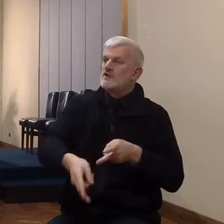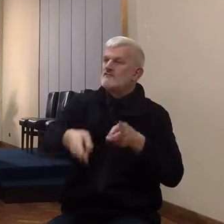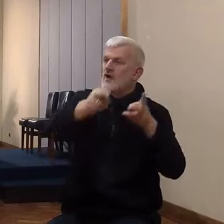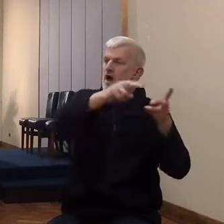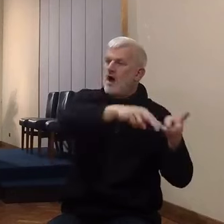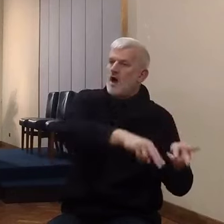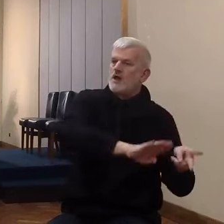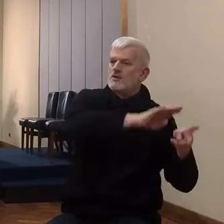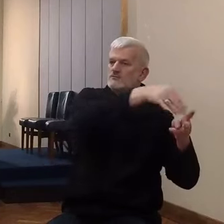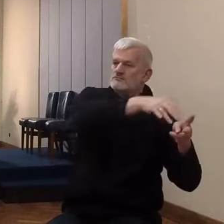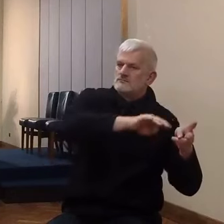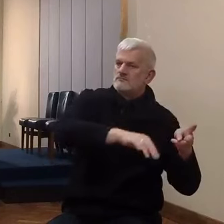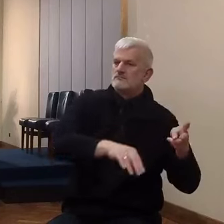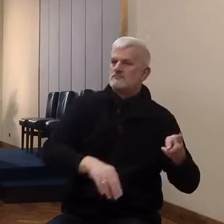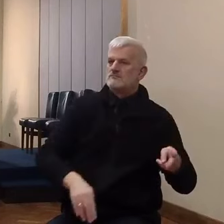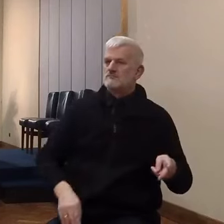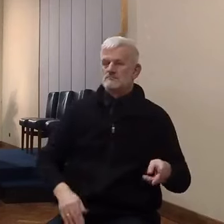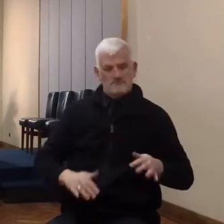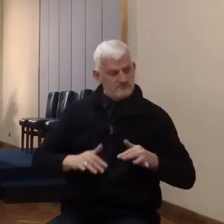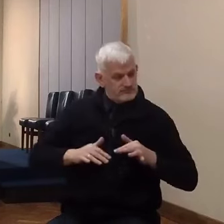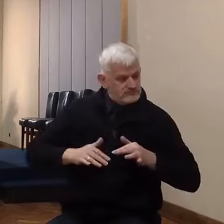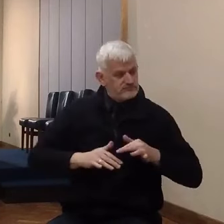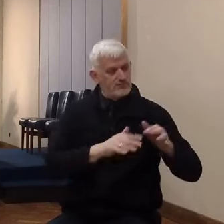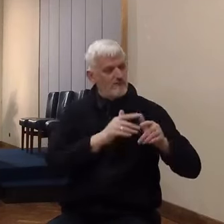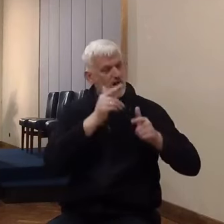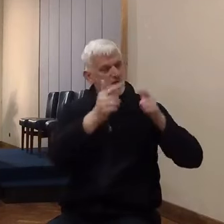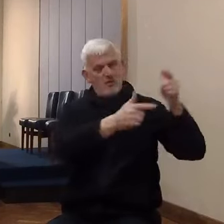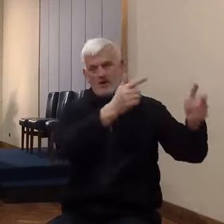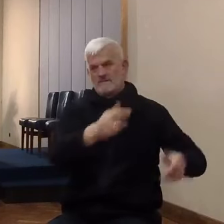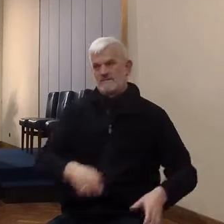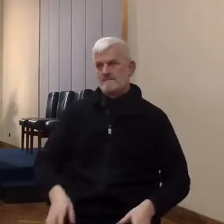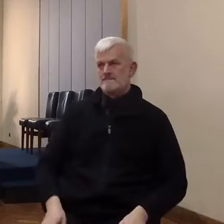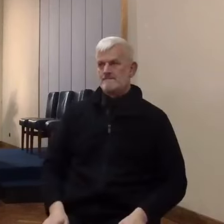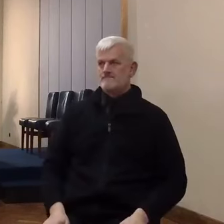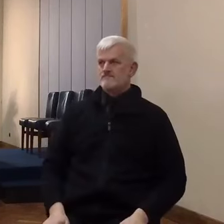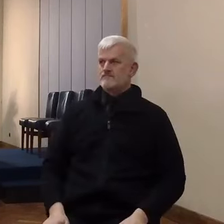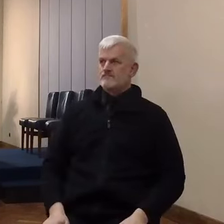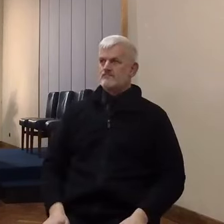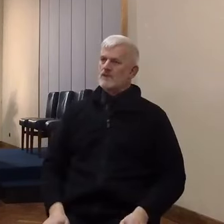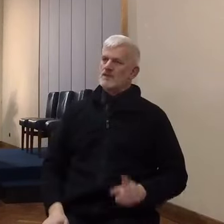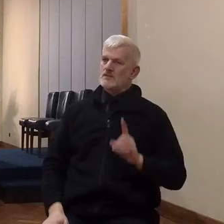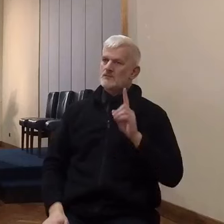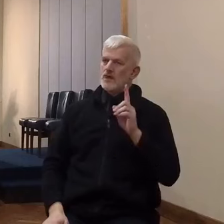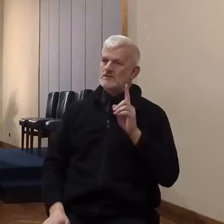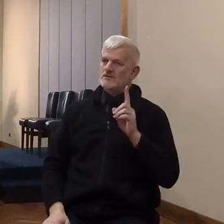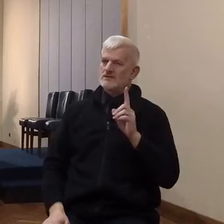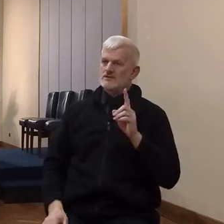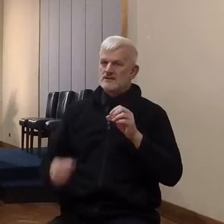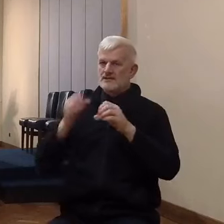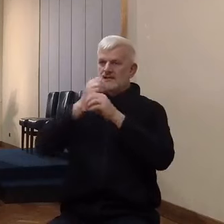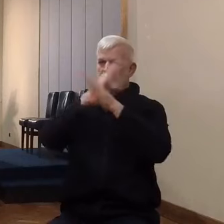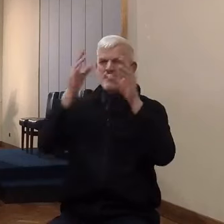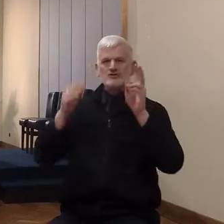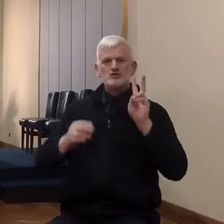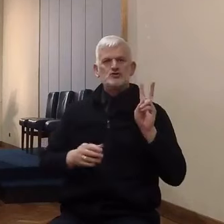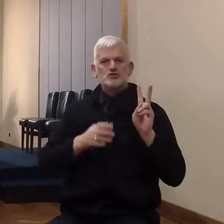were shut. The spies would be very alarmed, very fearful for their lives,